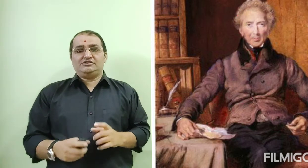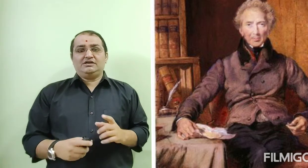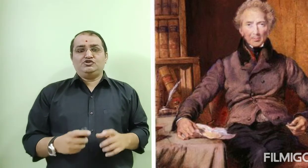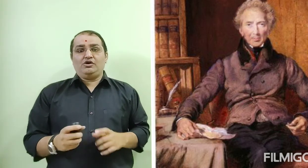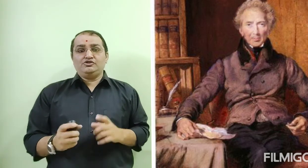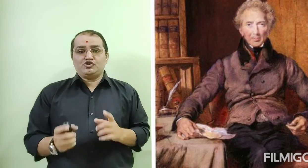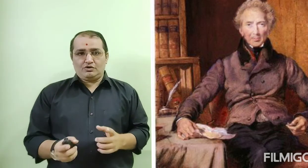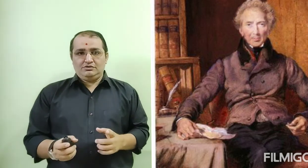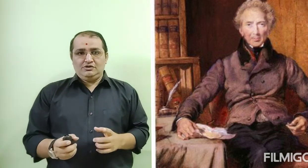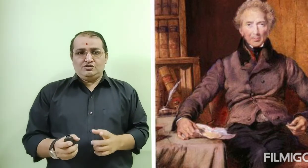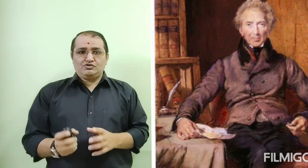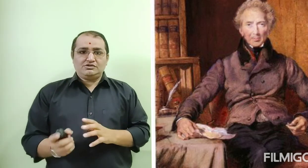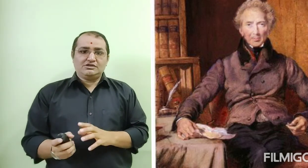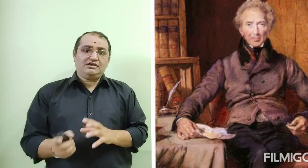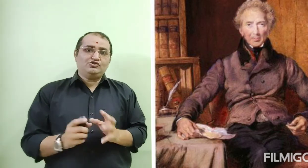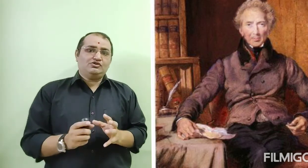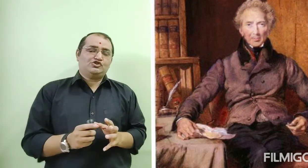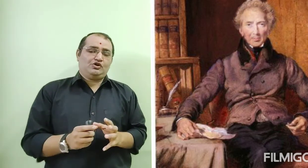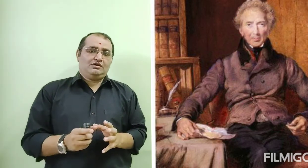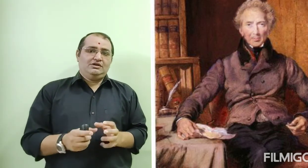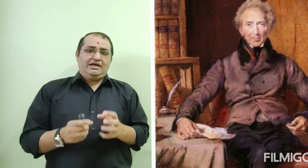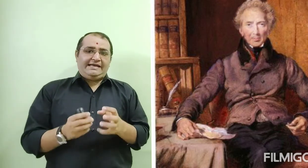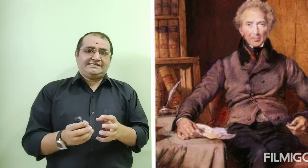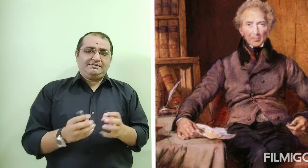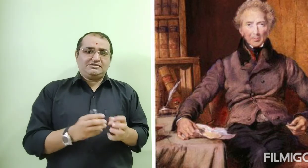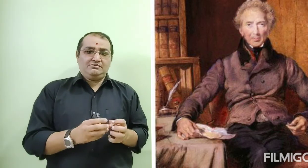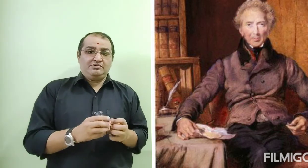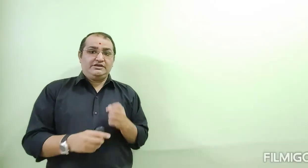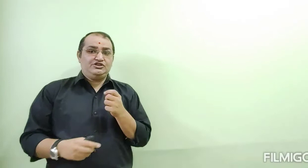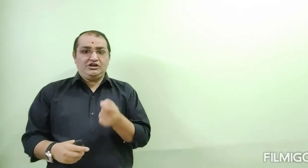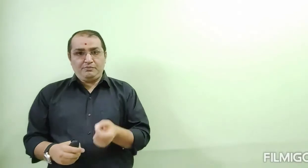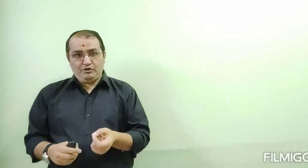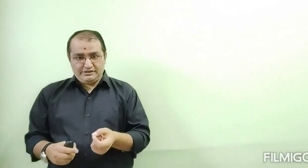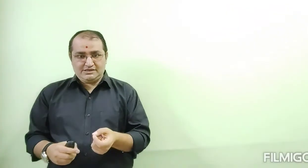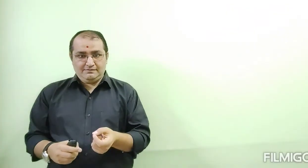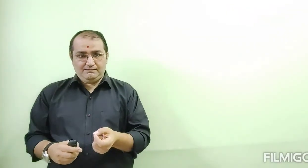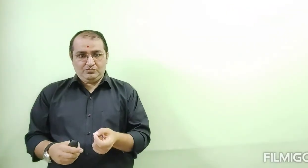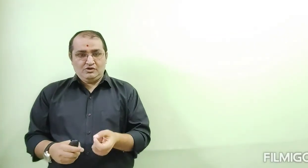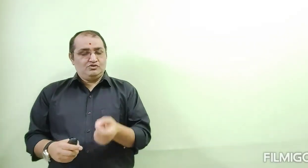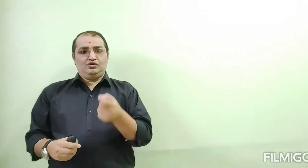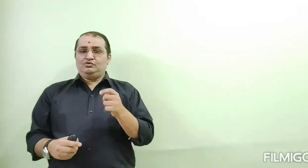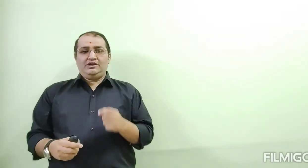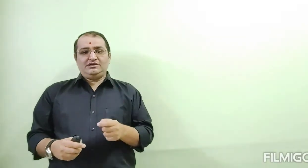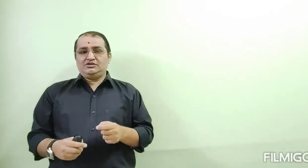Sir John Shaw. So, John Shaw accepted some rigid policy. So, during his tenure,